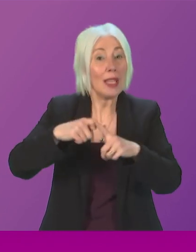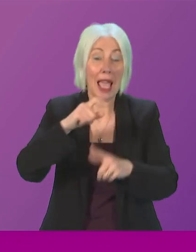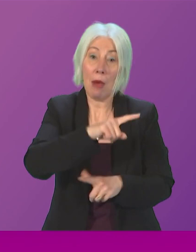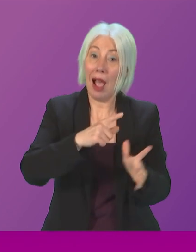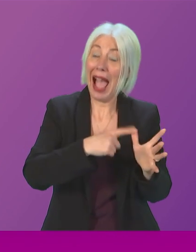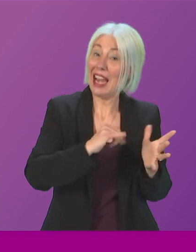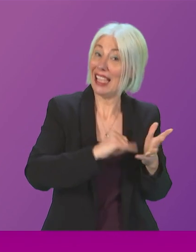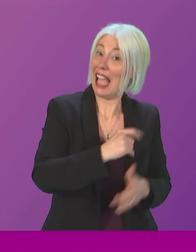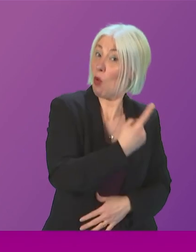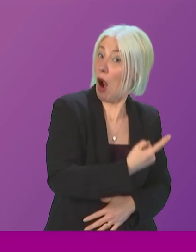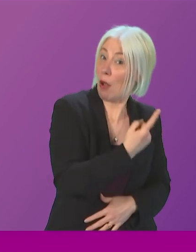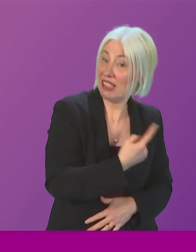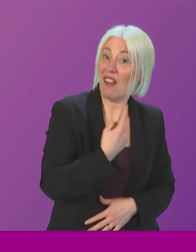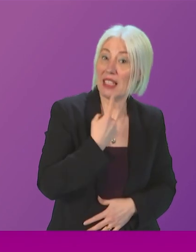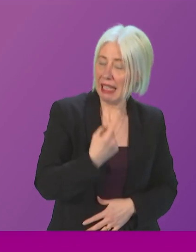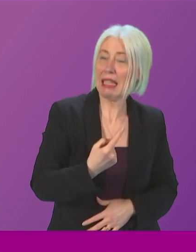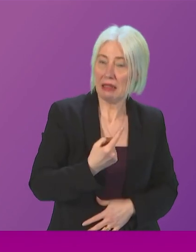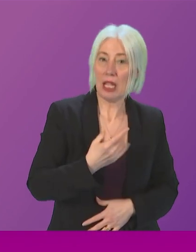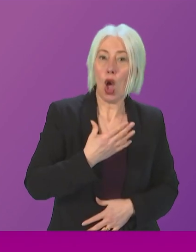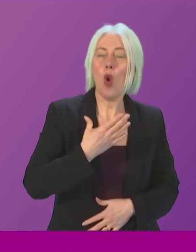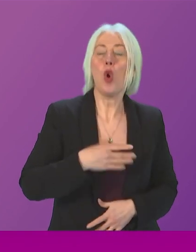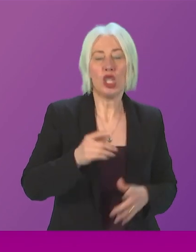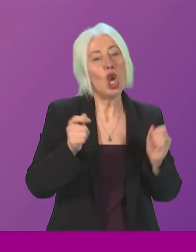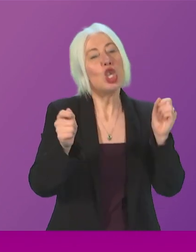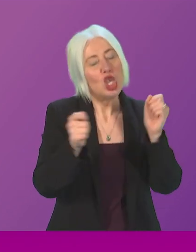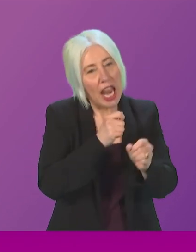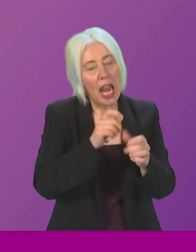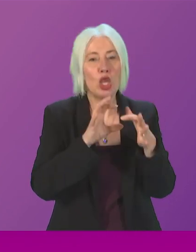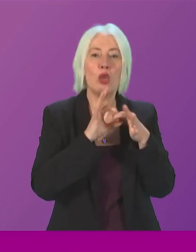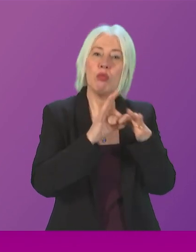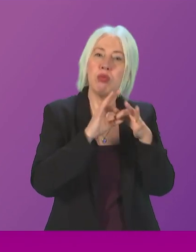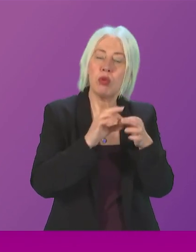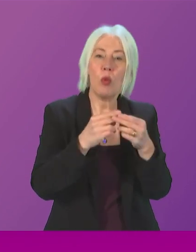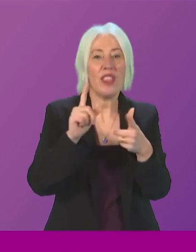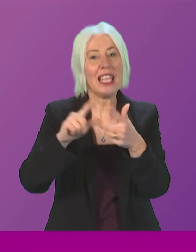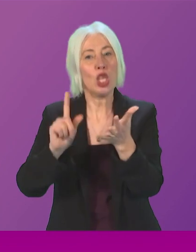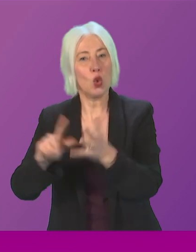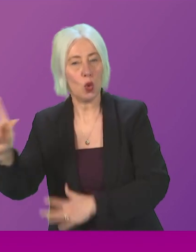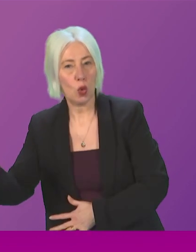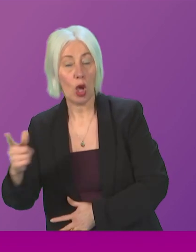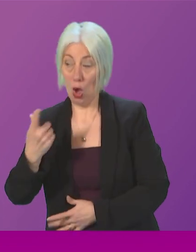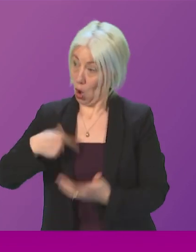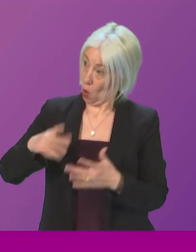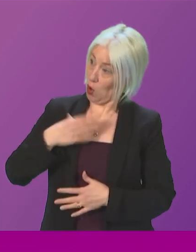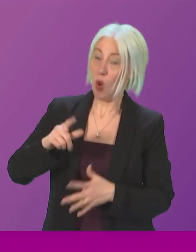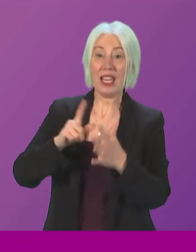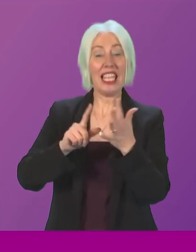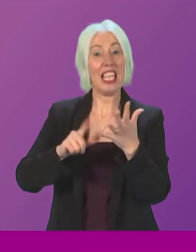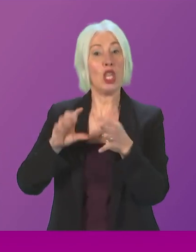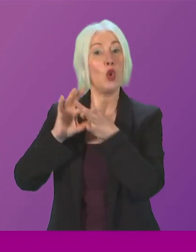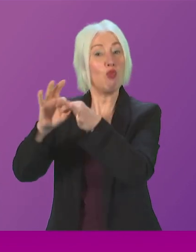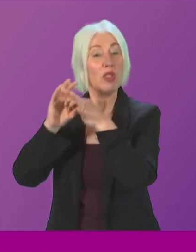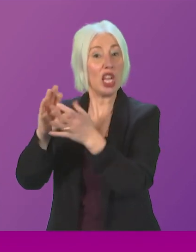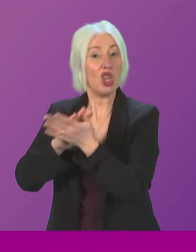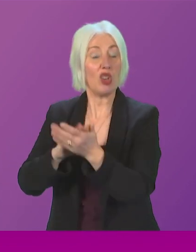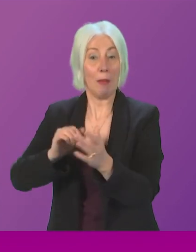Sawa said that he wants to see a changing relationship with the European Union we want to see a relationship with the EU that means